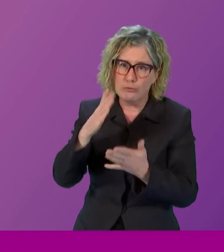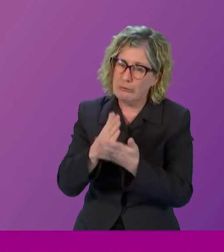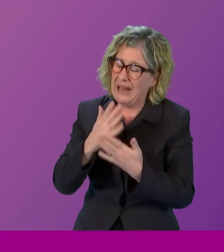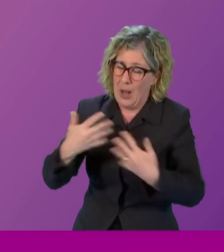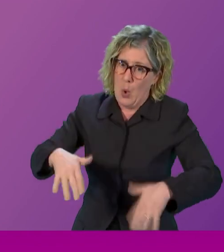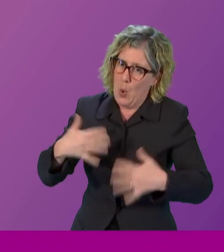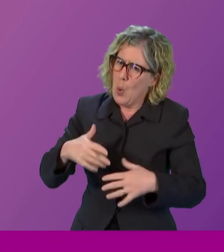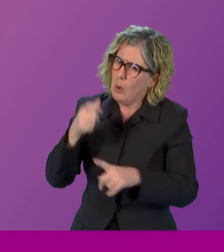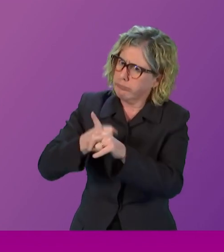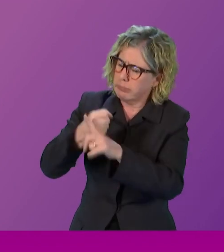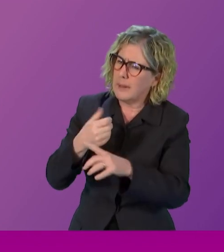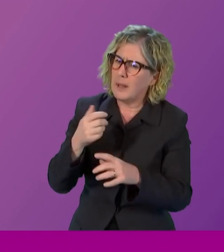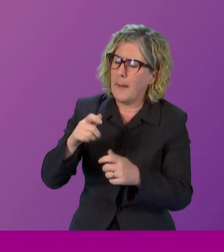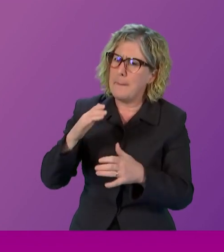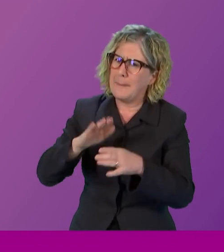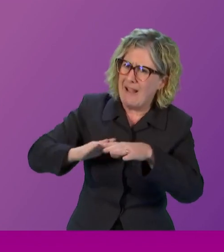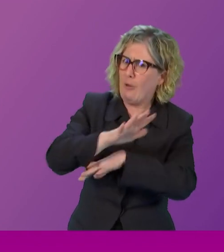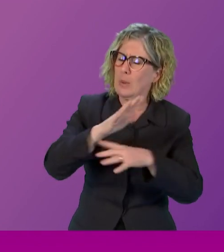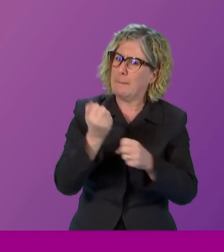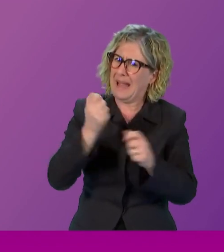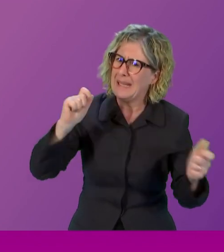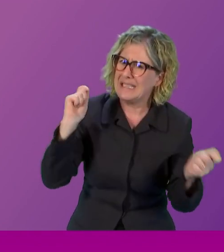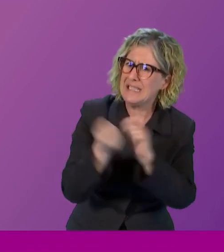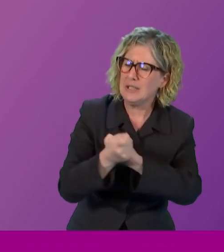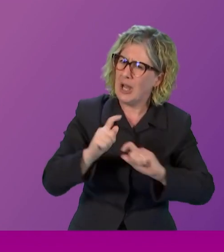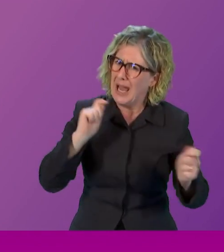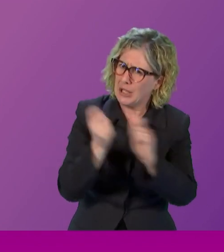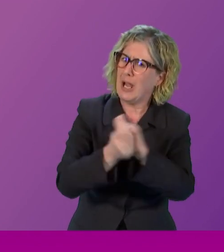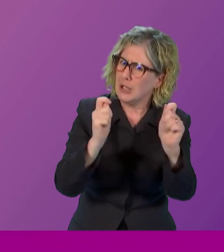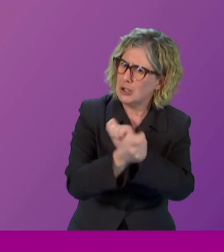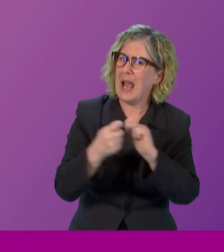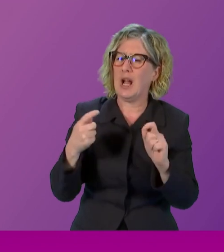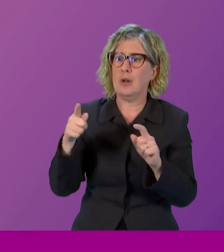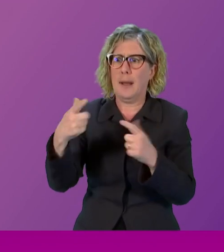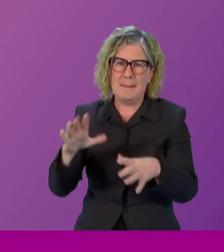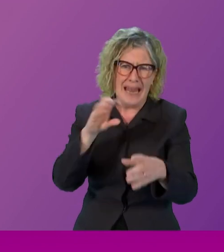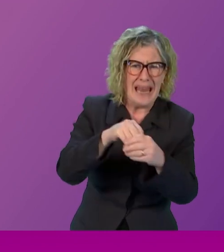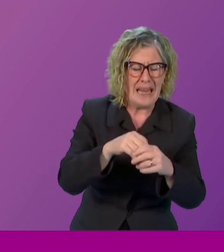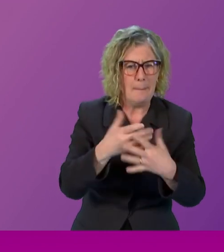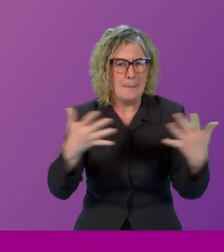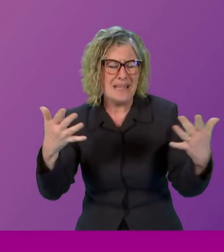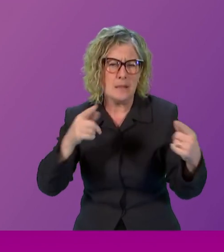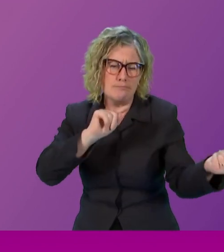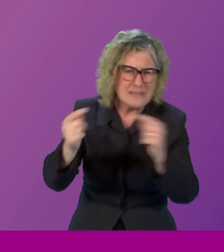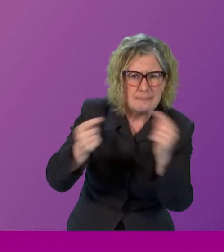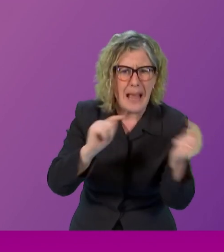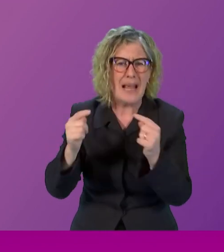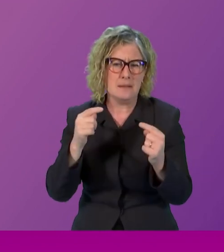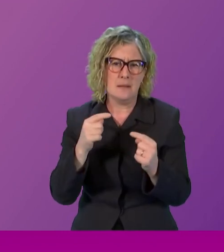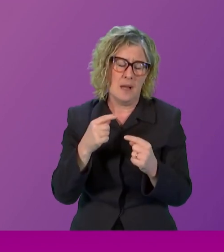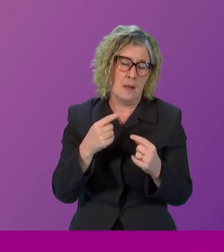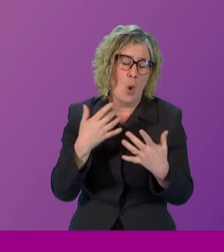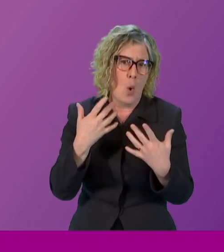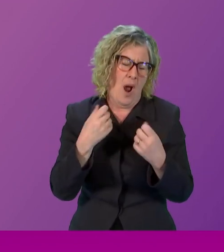many really important policy discussions over the years. Just one of many examples. Last year you published really